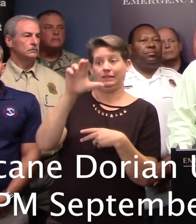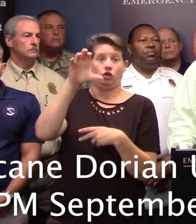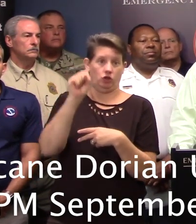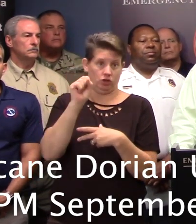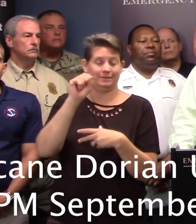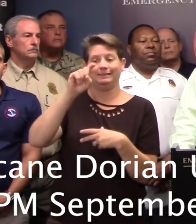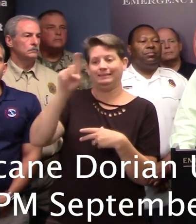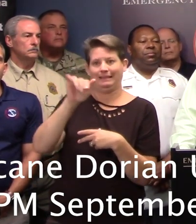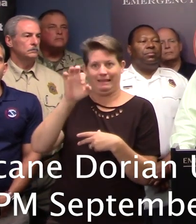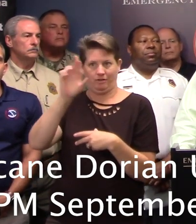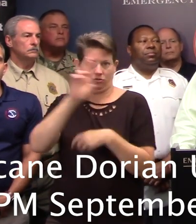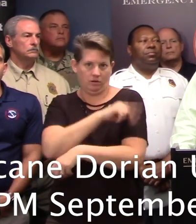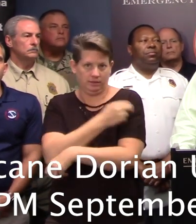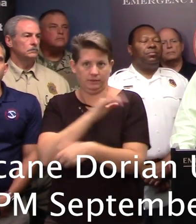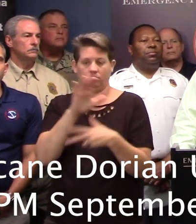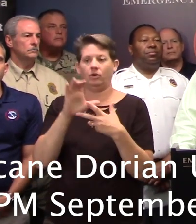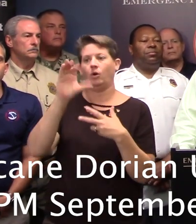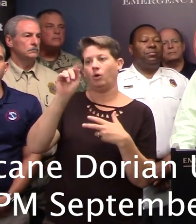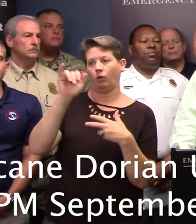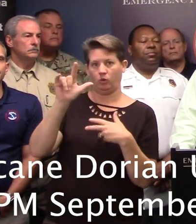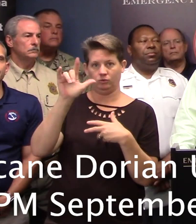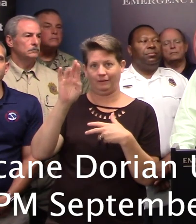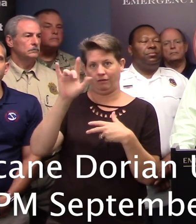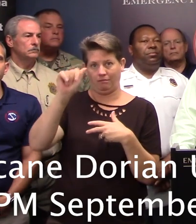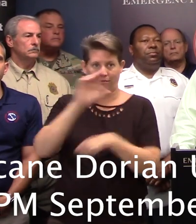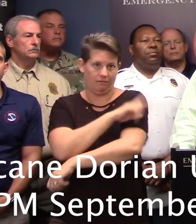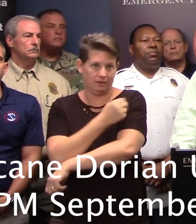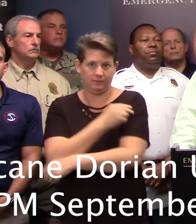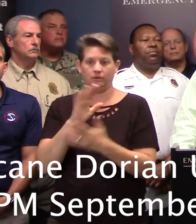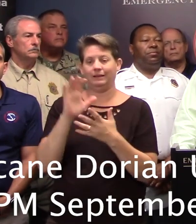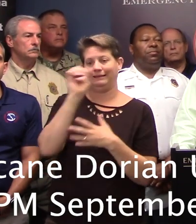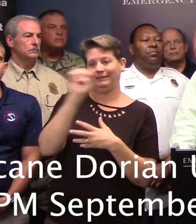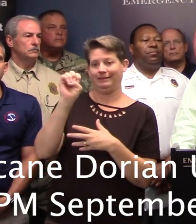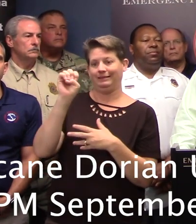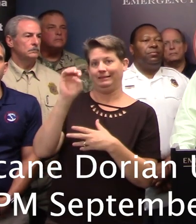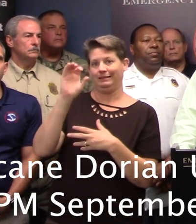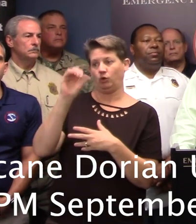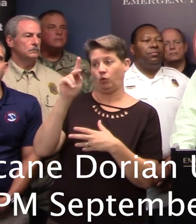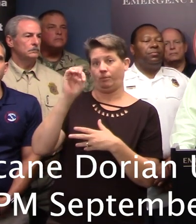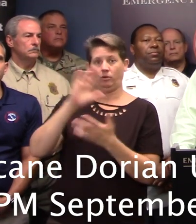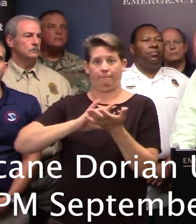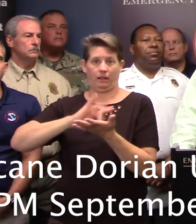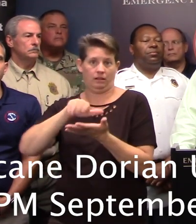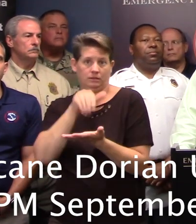The nine hospitals that have been granted the waiver are,